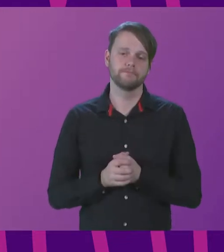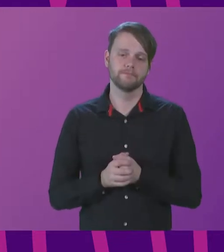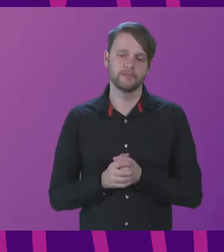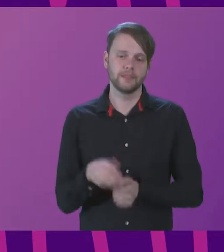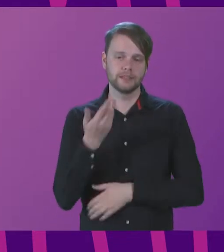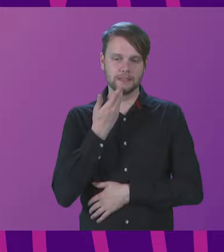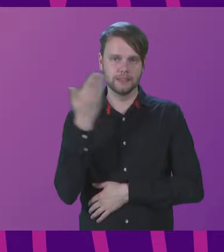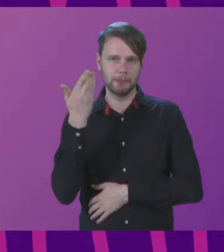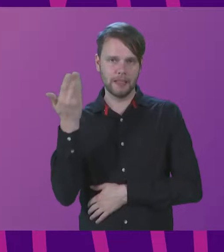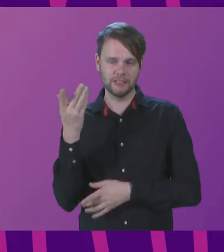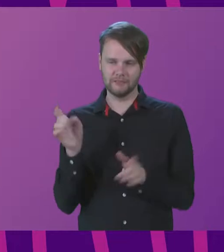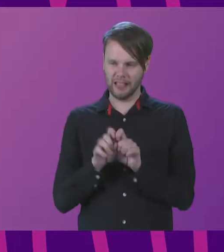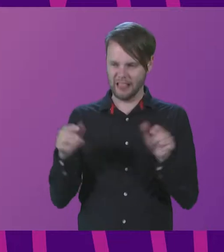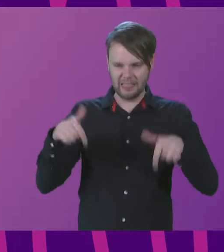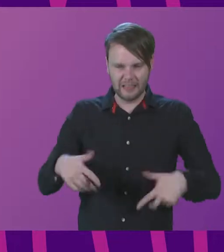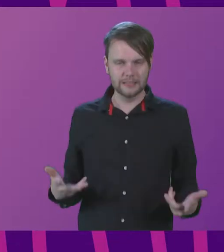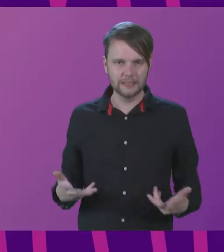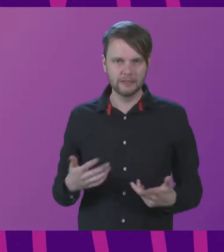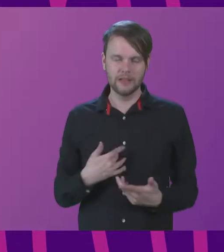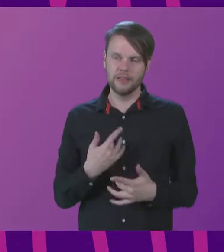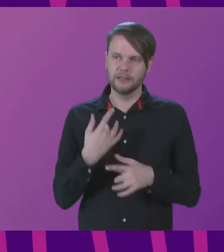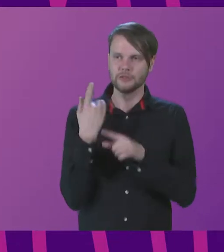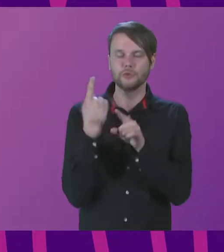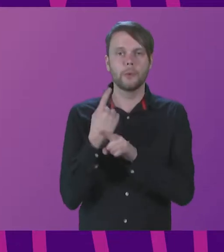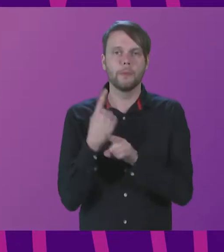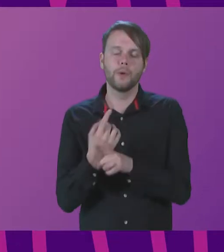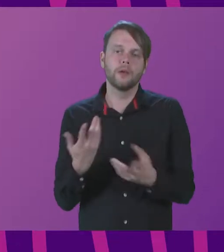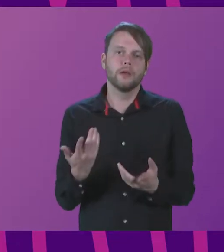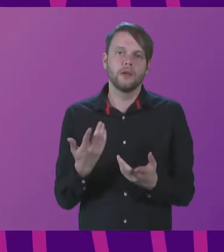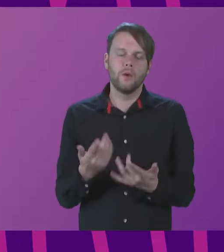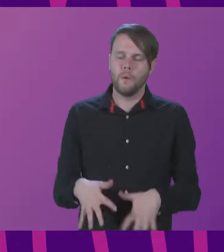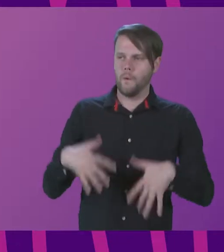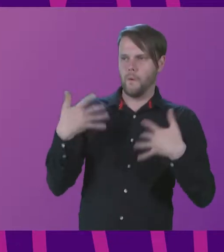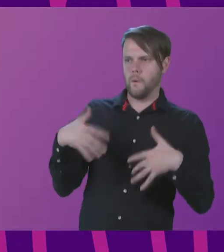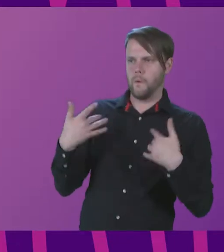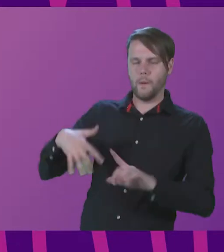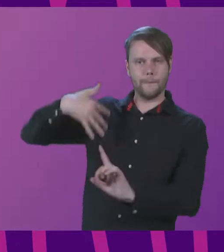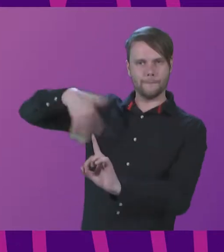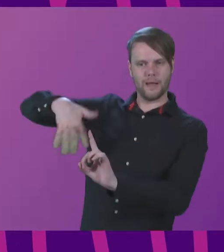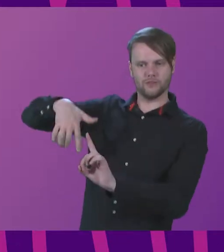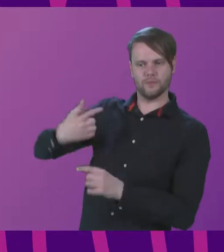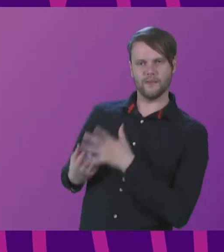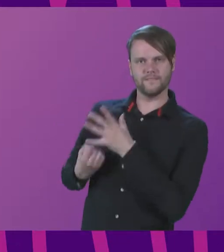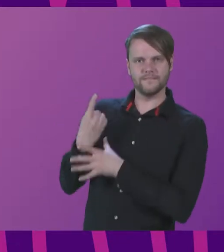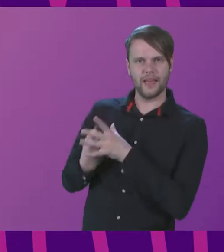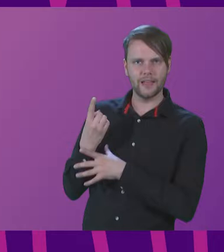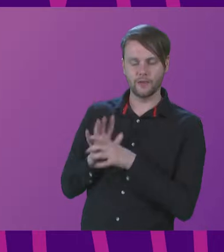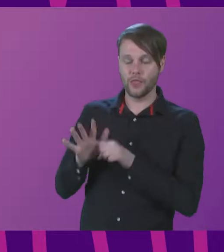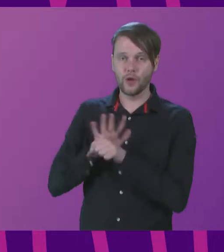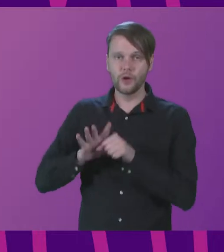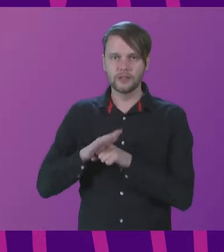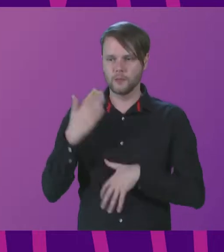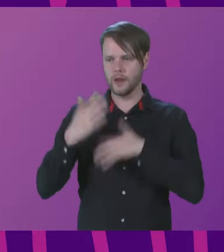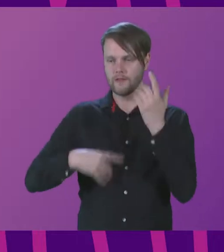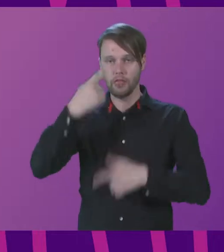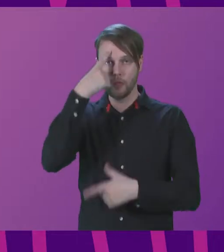Speeches like this often remark, don't they, on the extraordinary backdrop to an event or the context that none of us would have